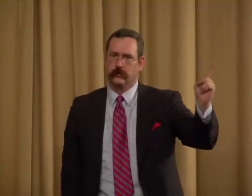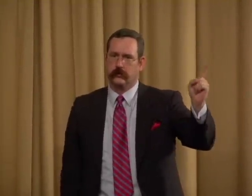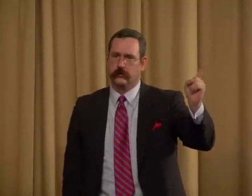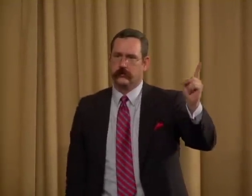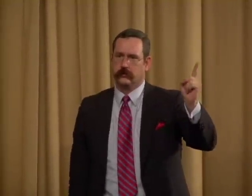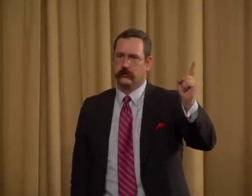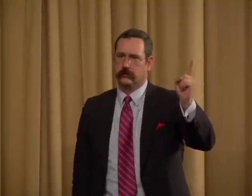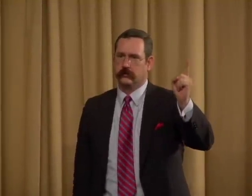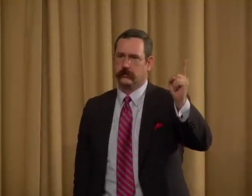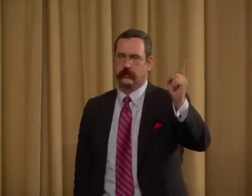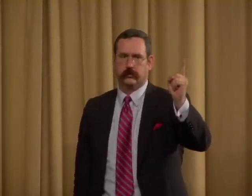prophets.